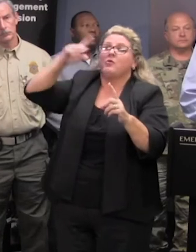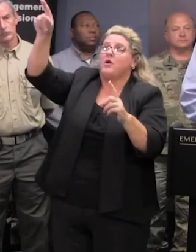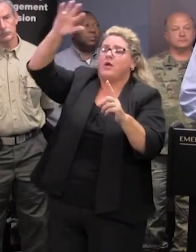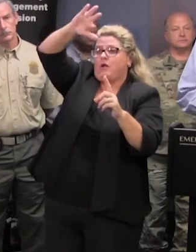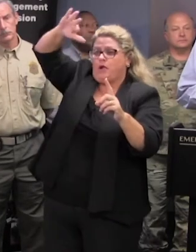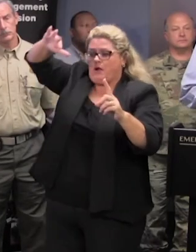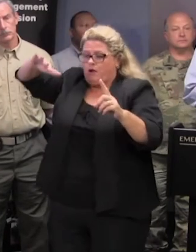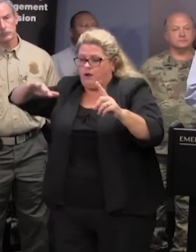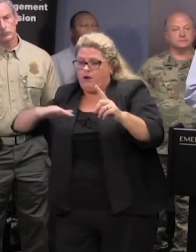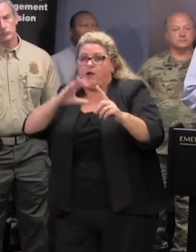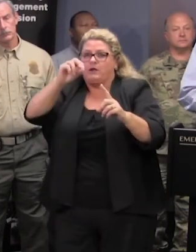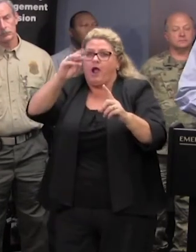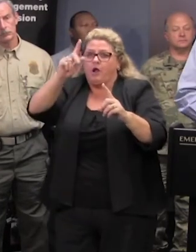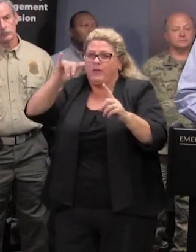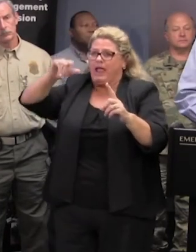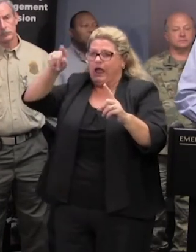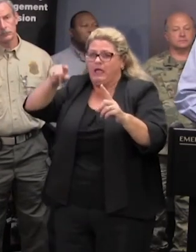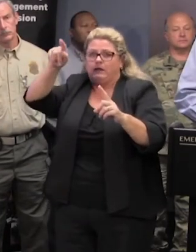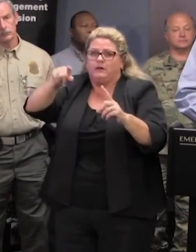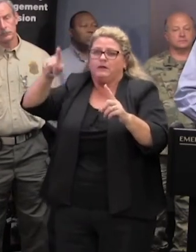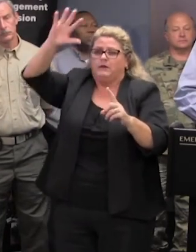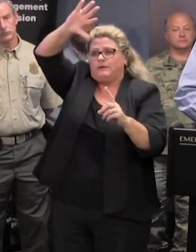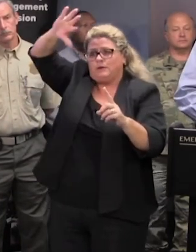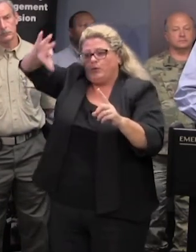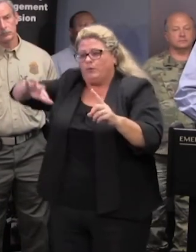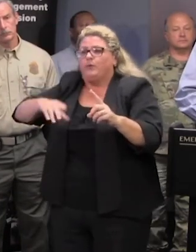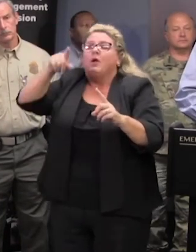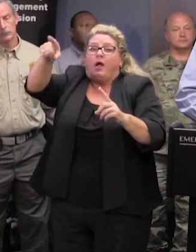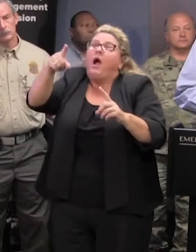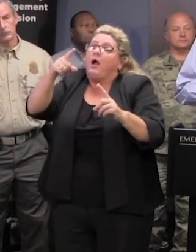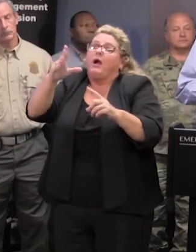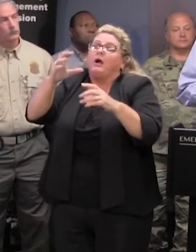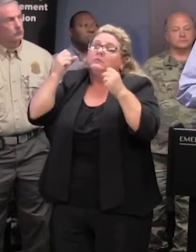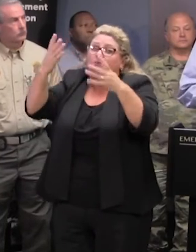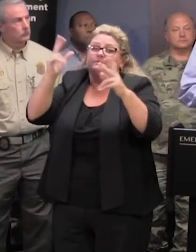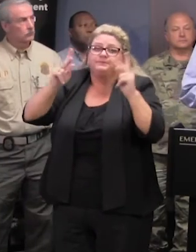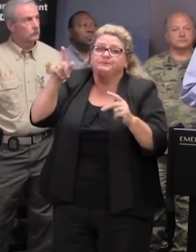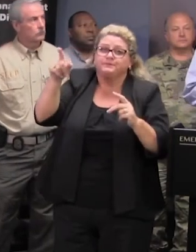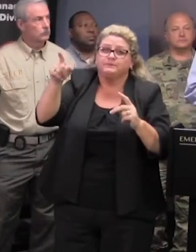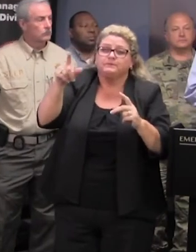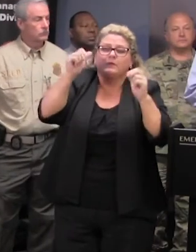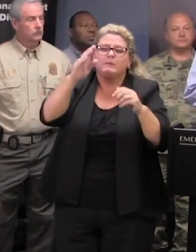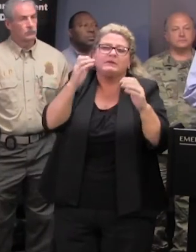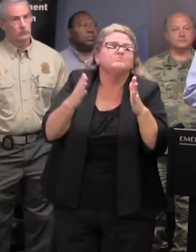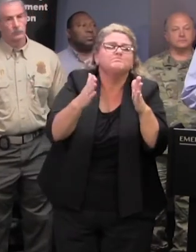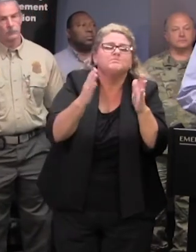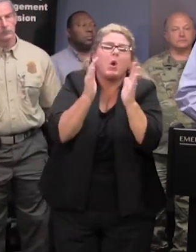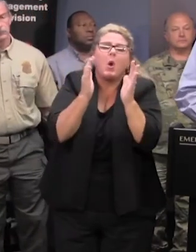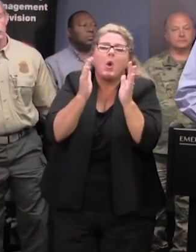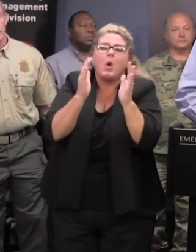degree conway would be the town there where we would have the greatest population that might be some small river communities